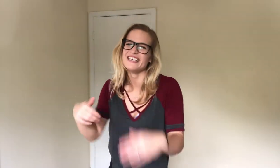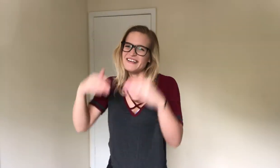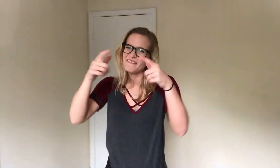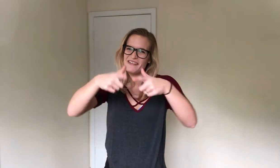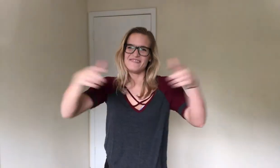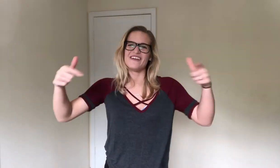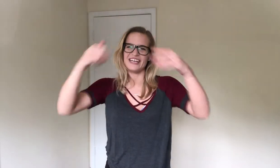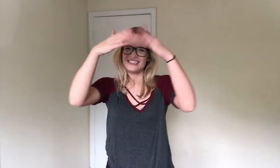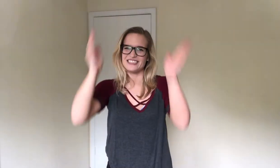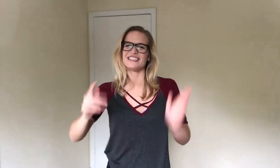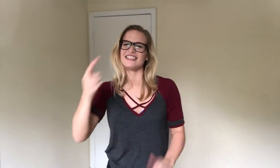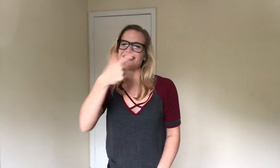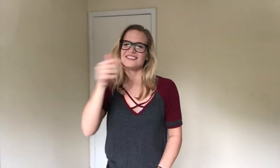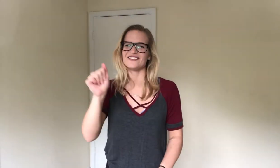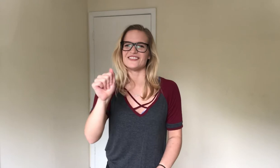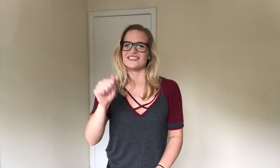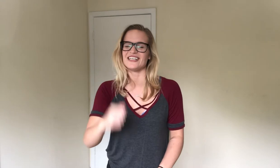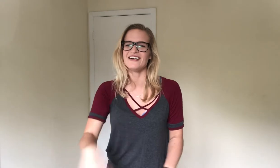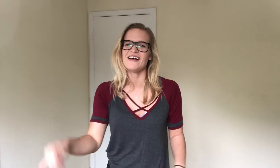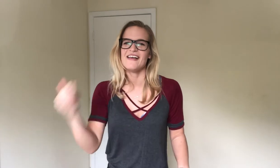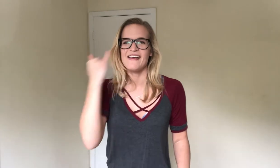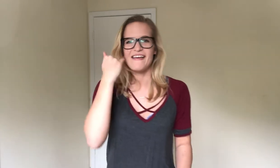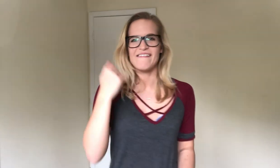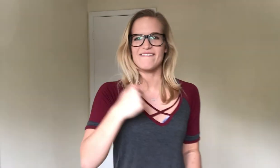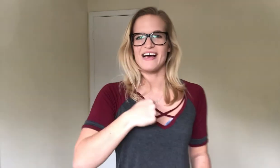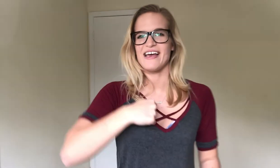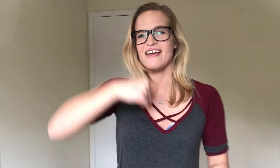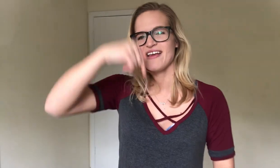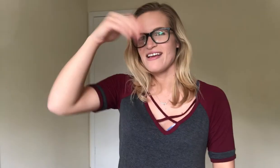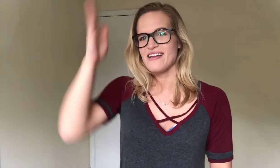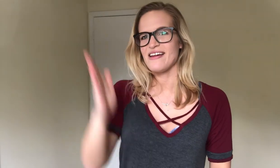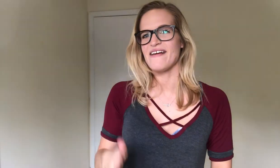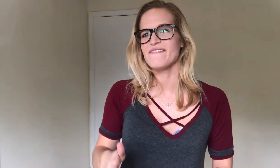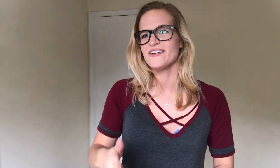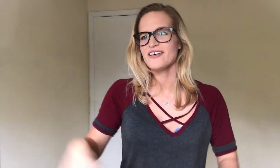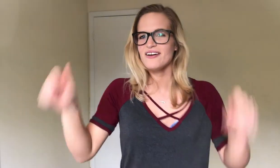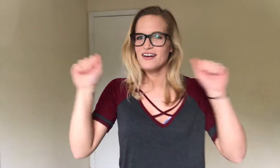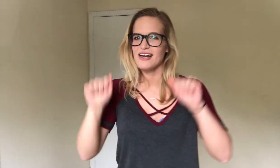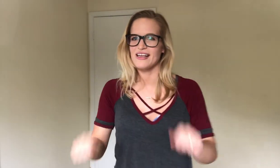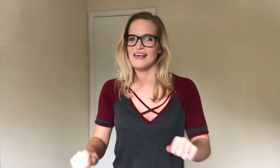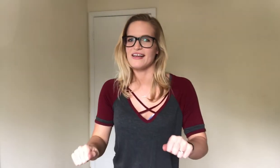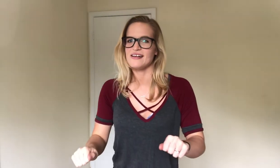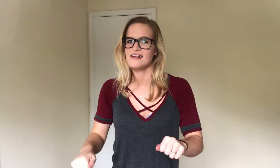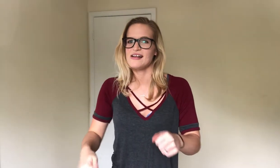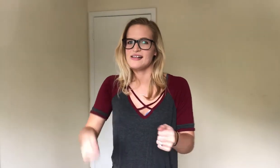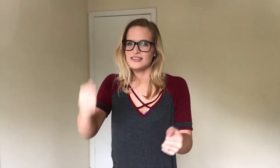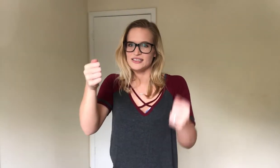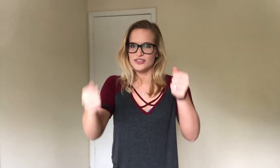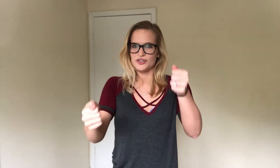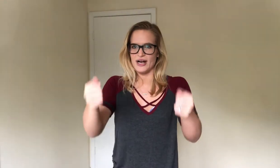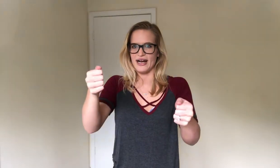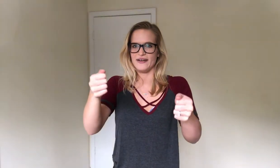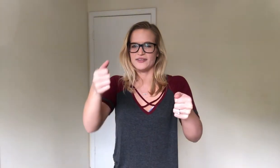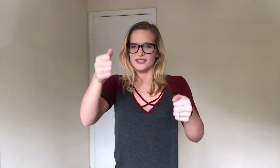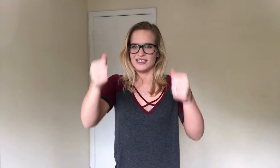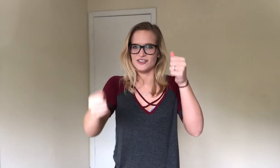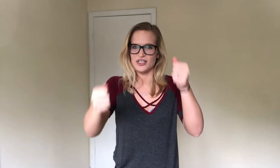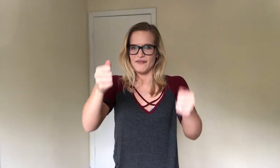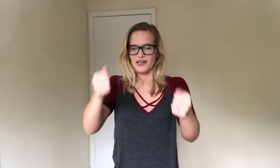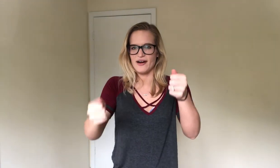My mansion. In Georgia. If I. Never. Get. To drive. So like you're driving a